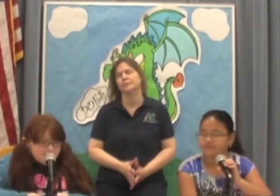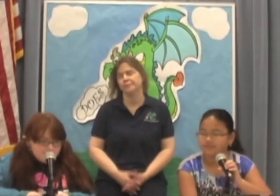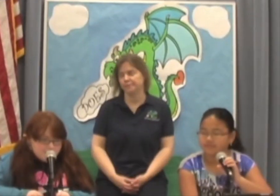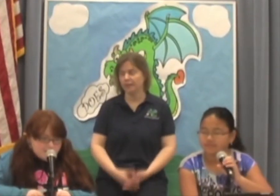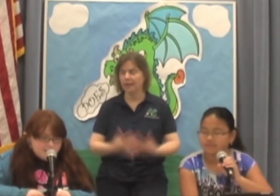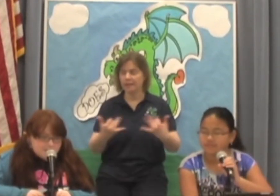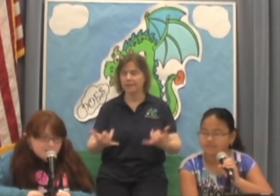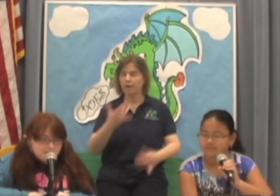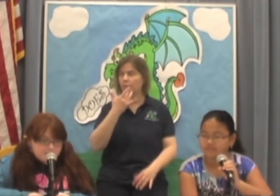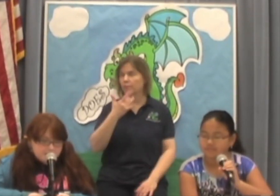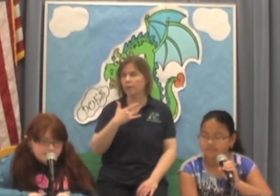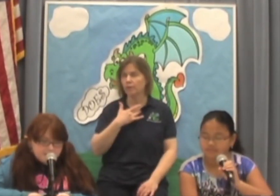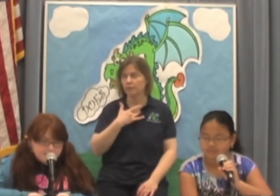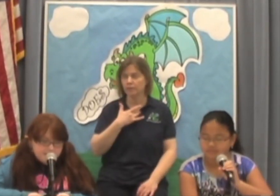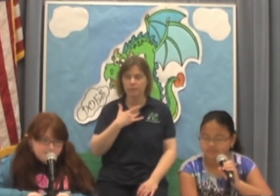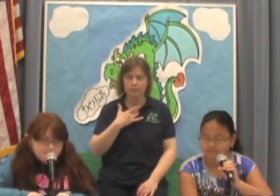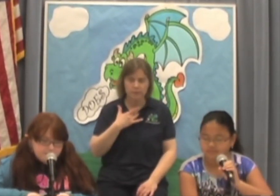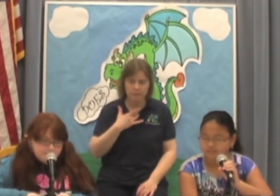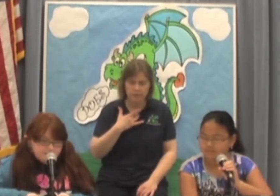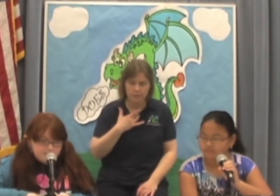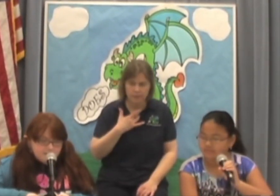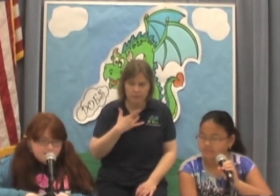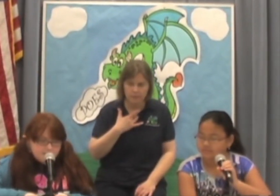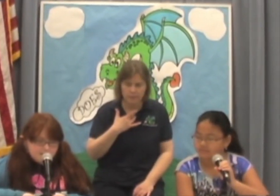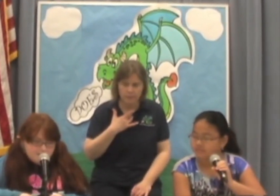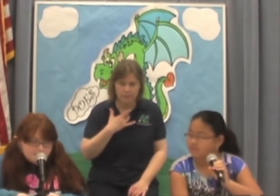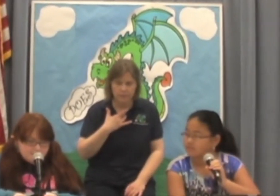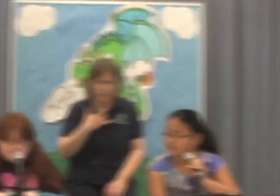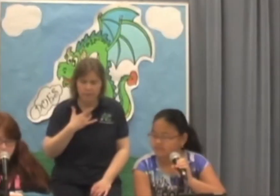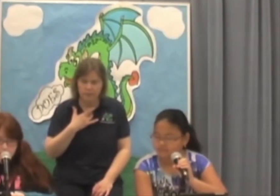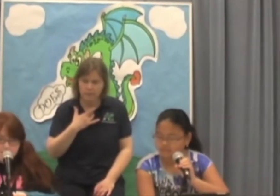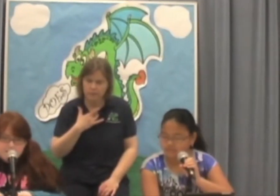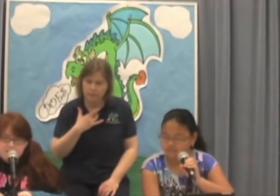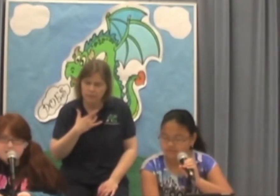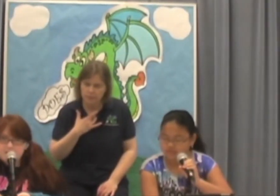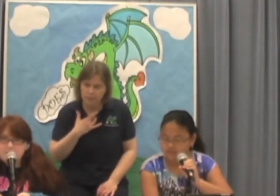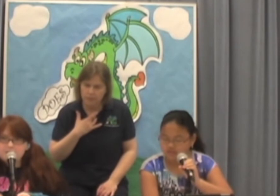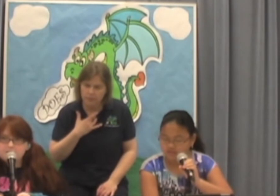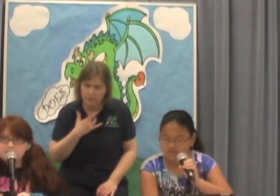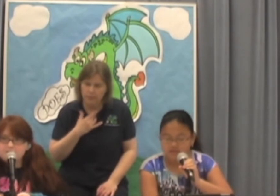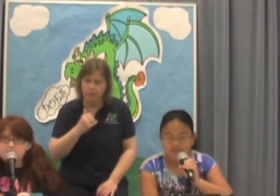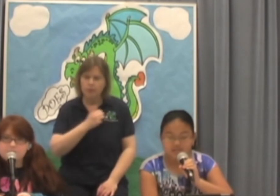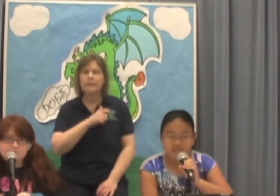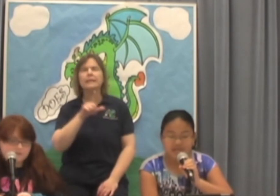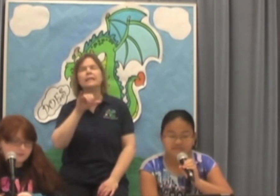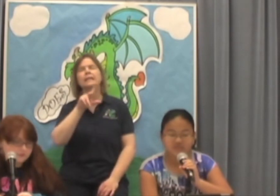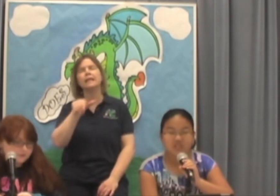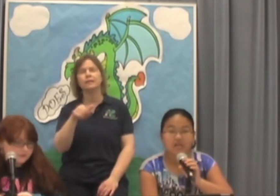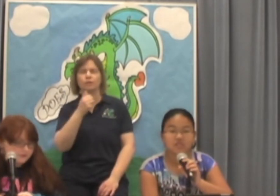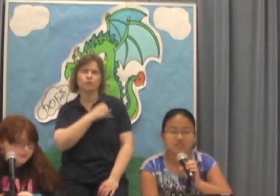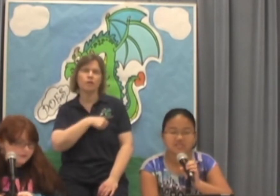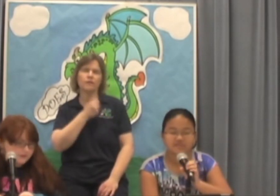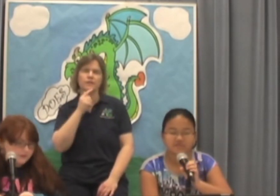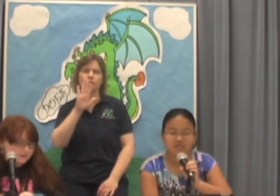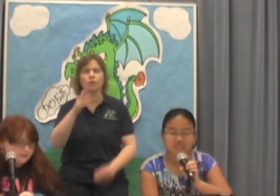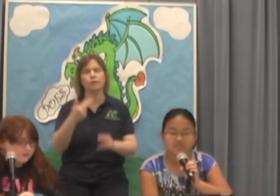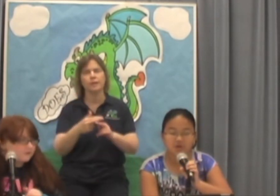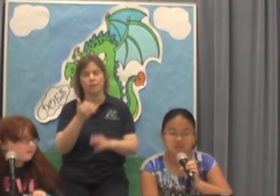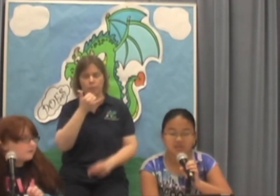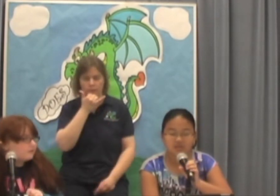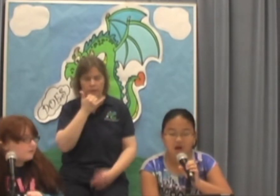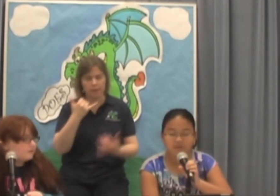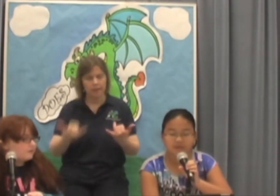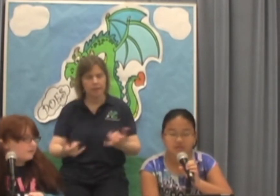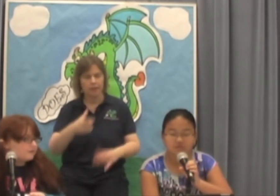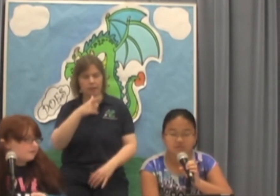Today's birthdays are Lily... Oh, sorry if pronounced your name wrong. Today for lunch is Fred's